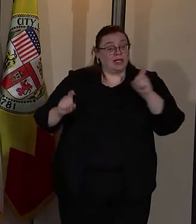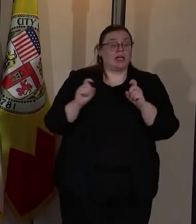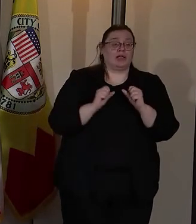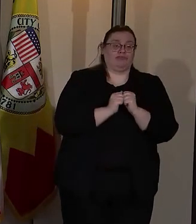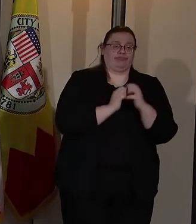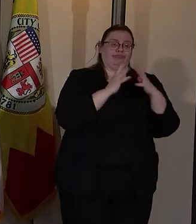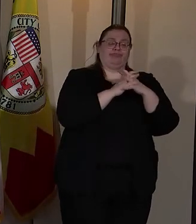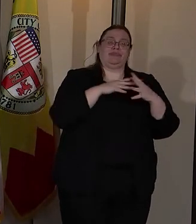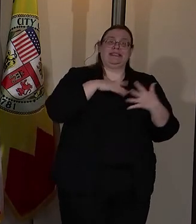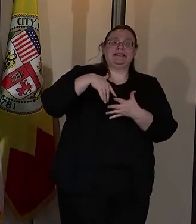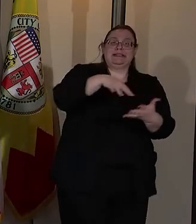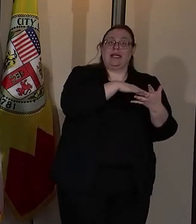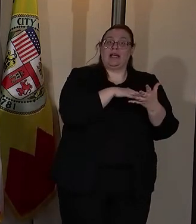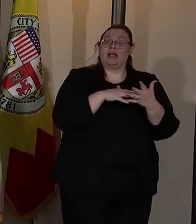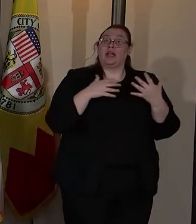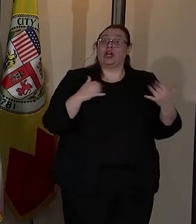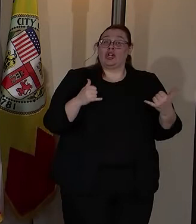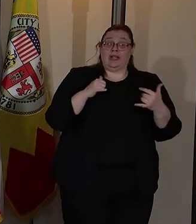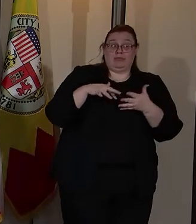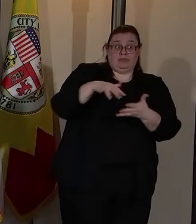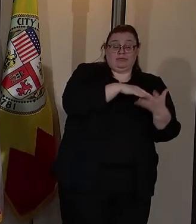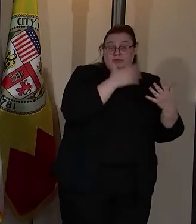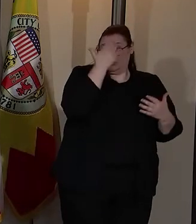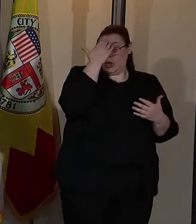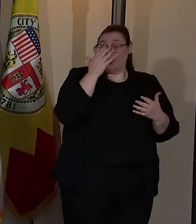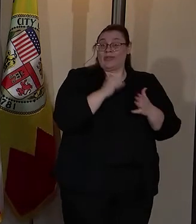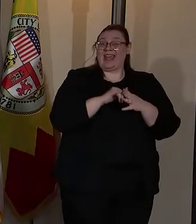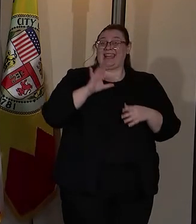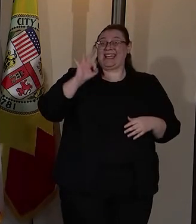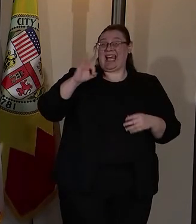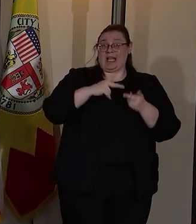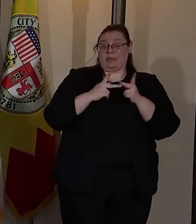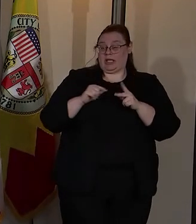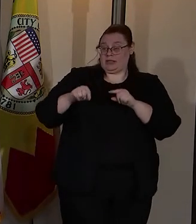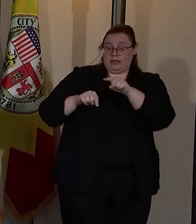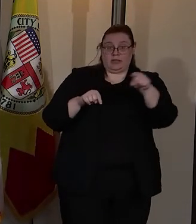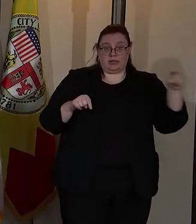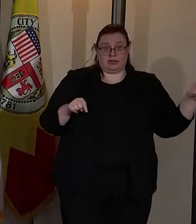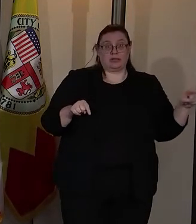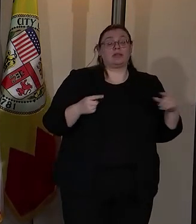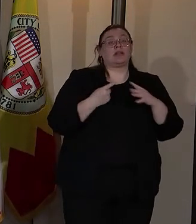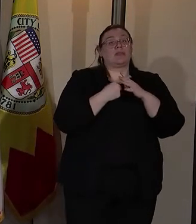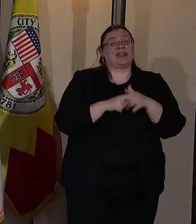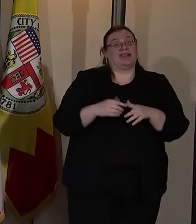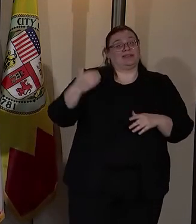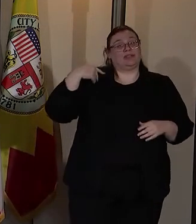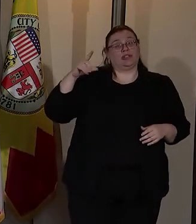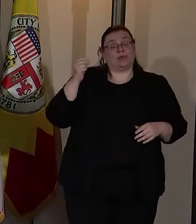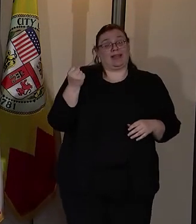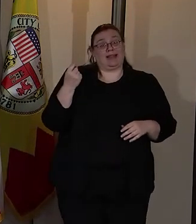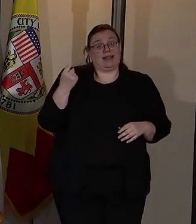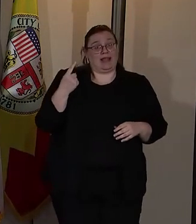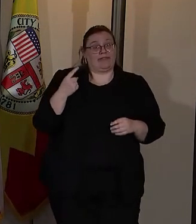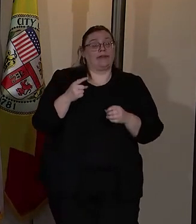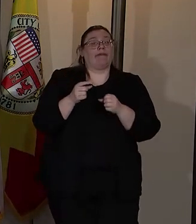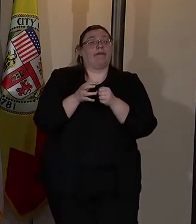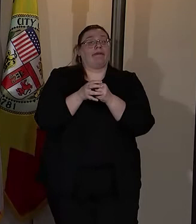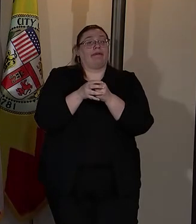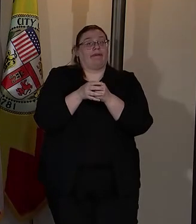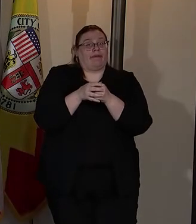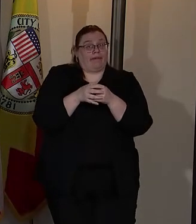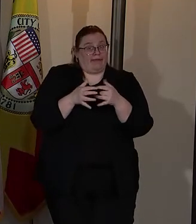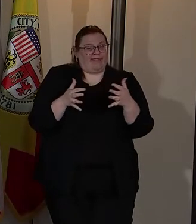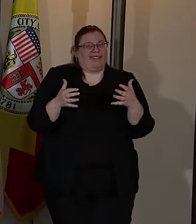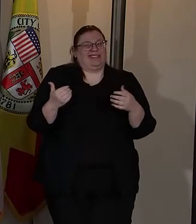The criticality of this study is that in the nine sites that began in 2011 and built up through with the